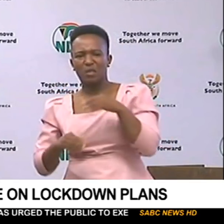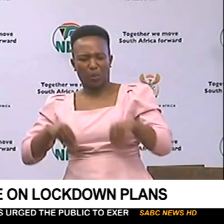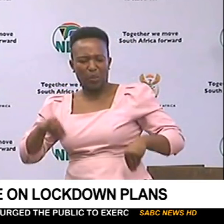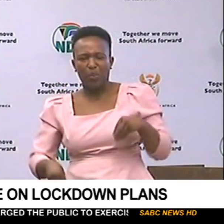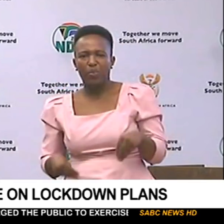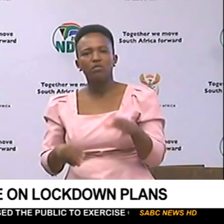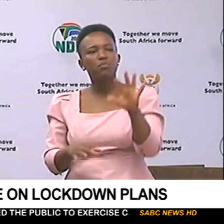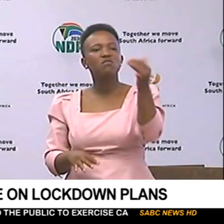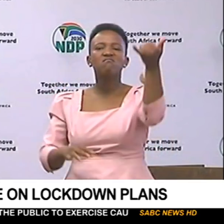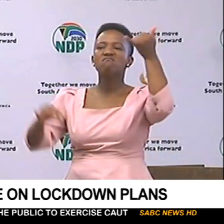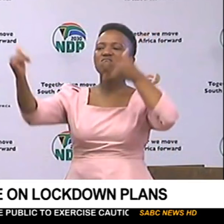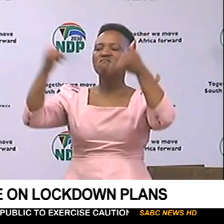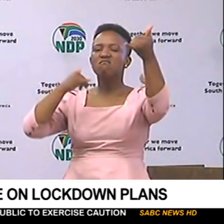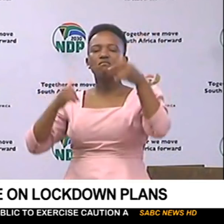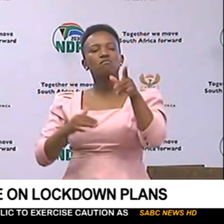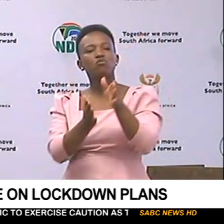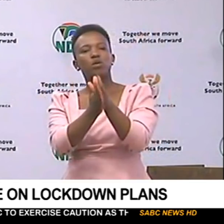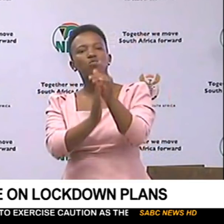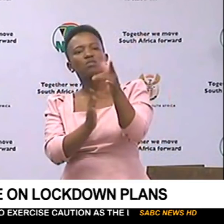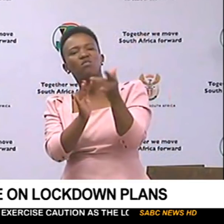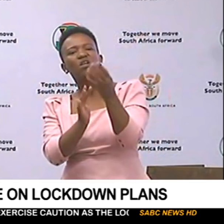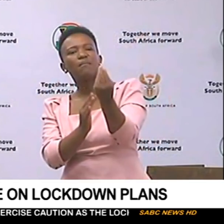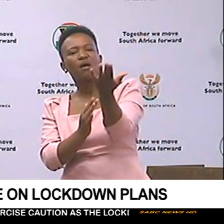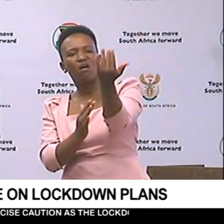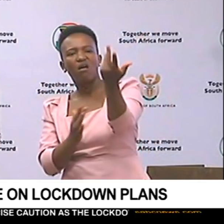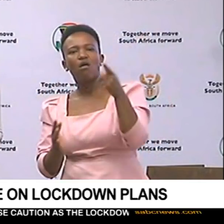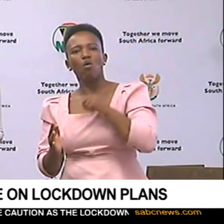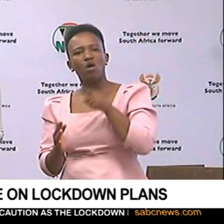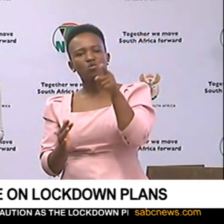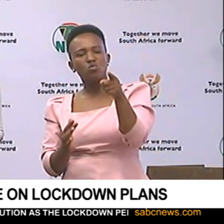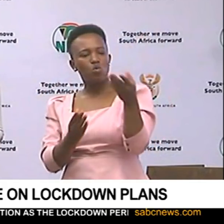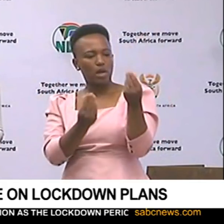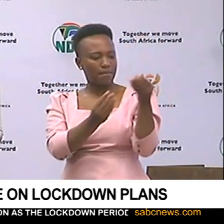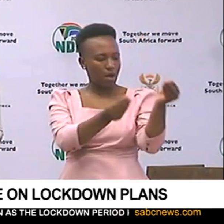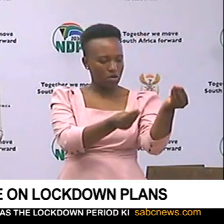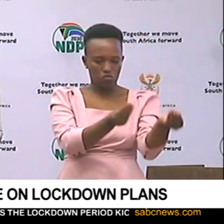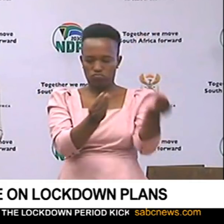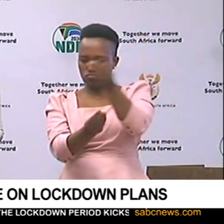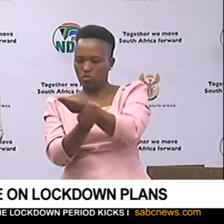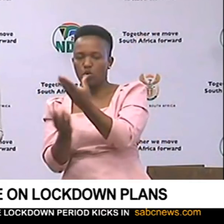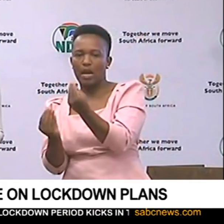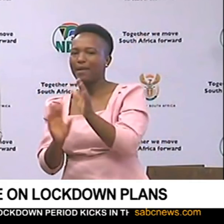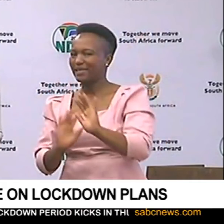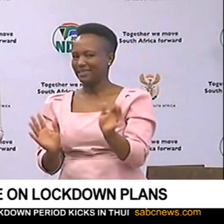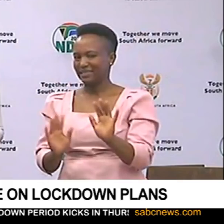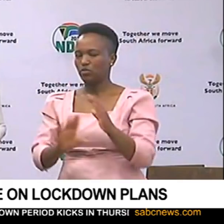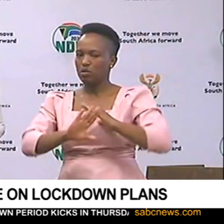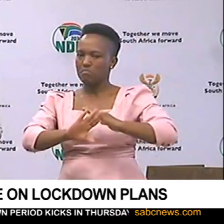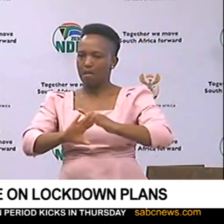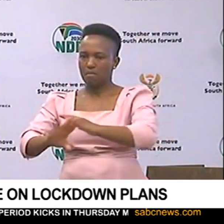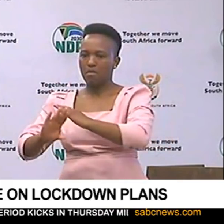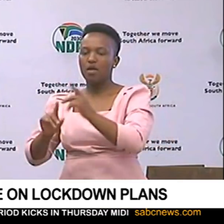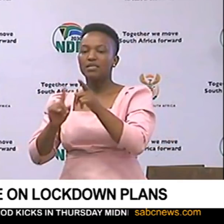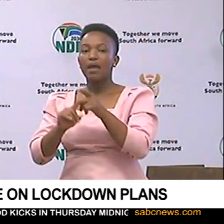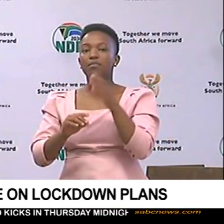who will be calling people to say, we request your contacts because you are porting from this number to another number, and also the mobile